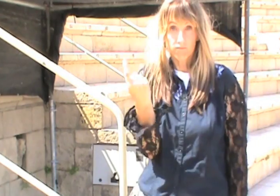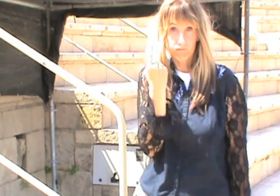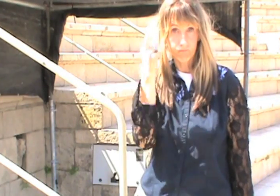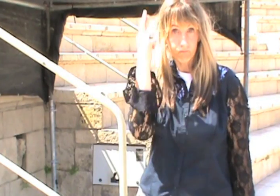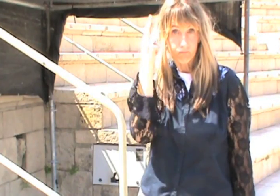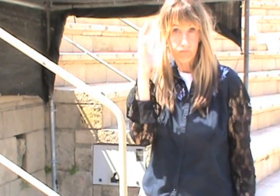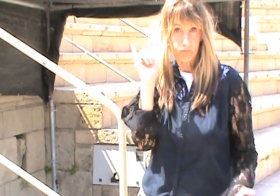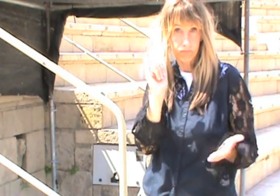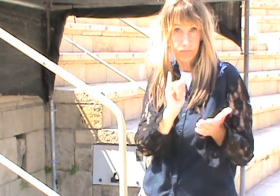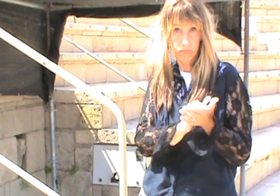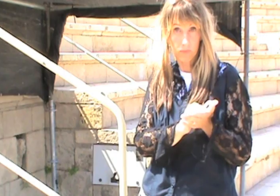Jesus.